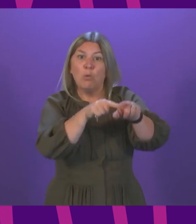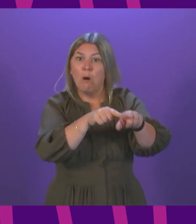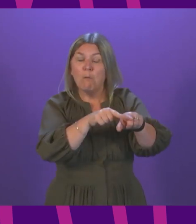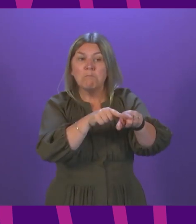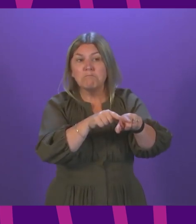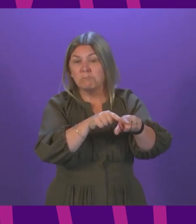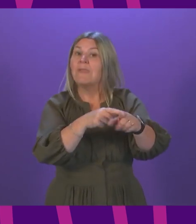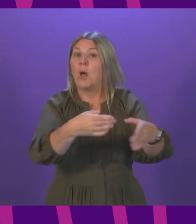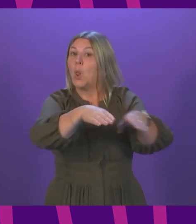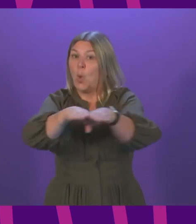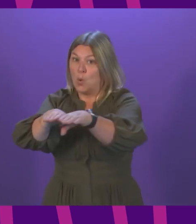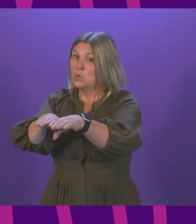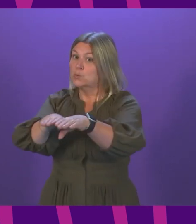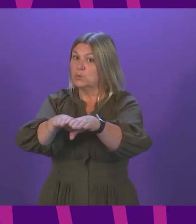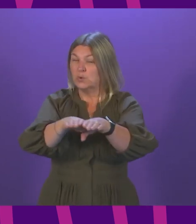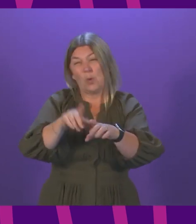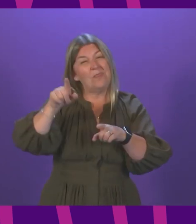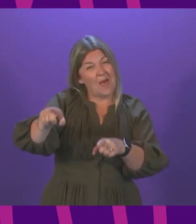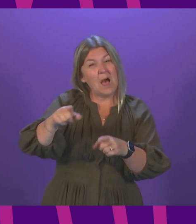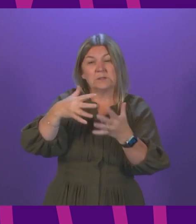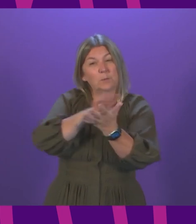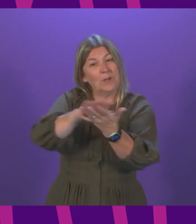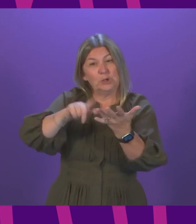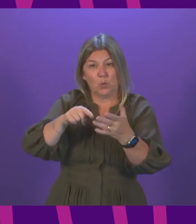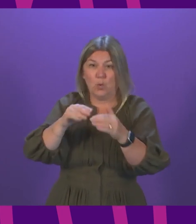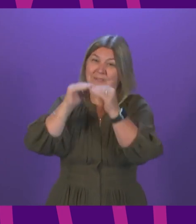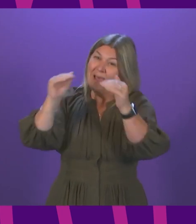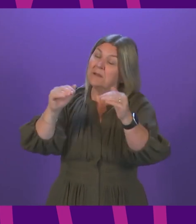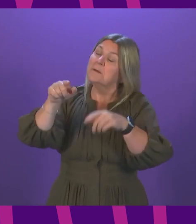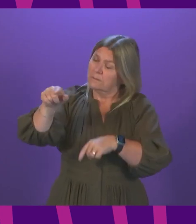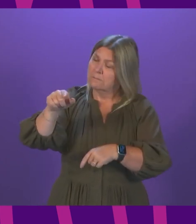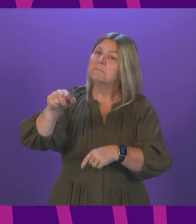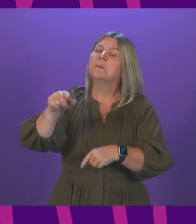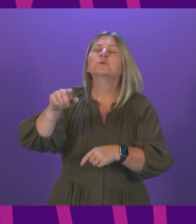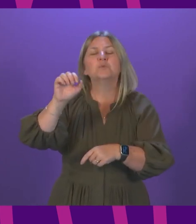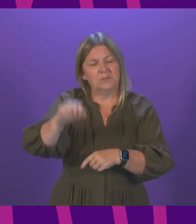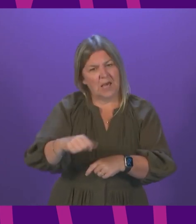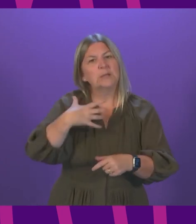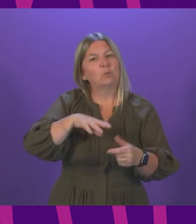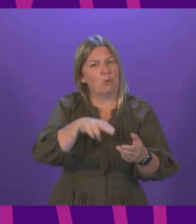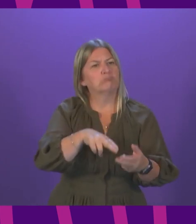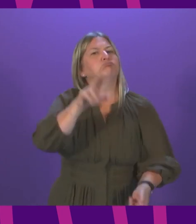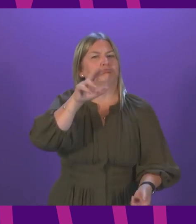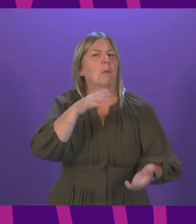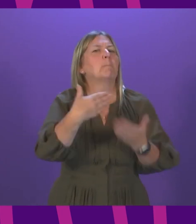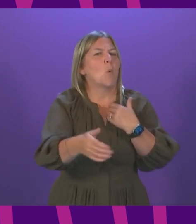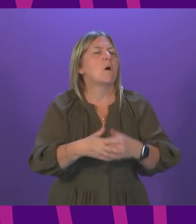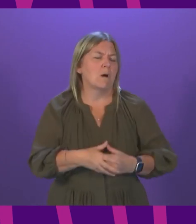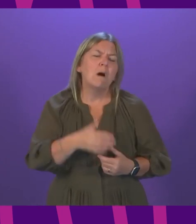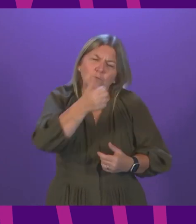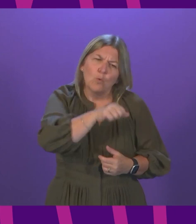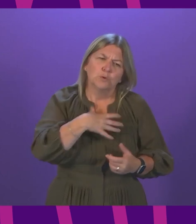is the proxy for the WHO standard. We need to get that higher and I hope we will see that higher in the figures that are published